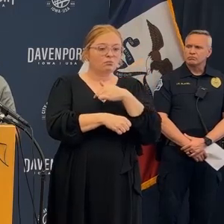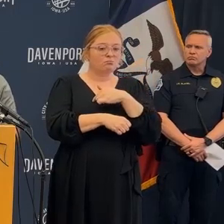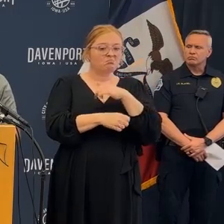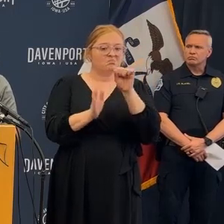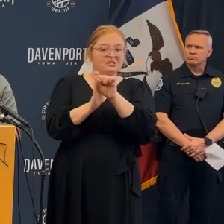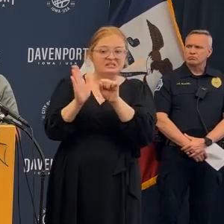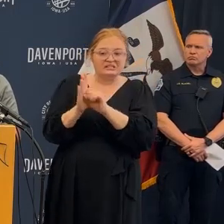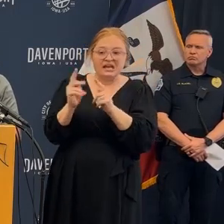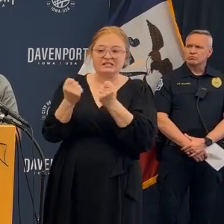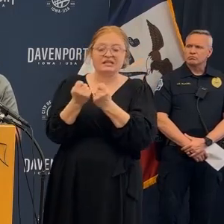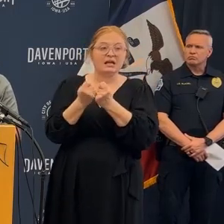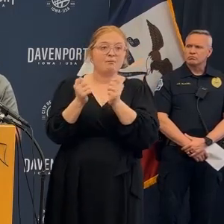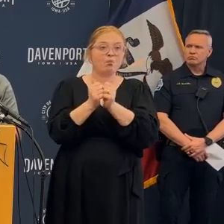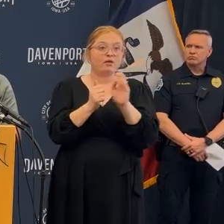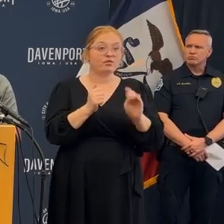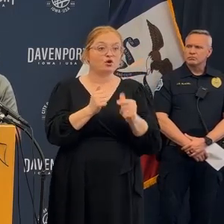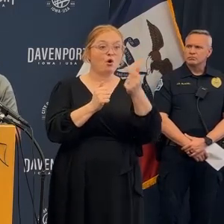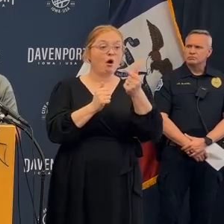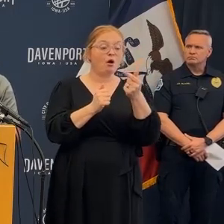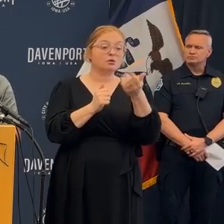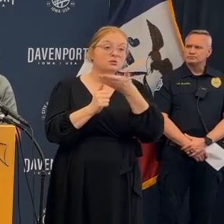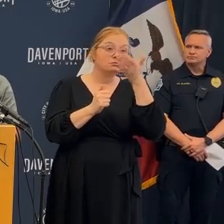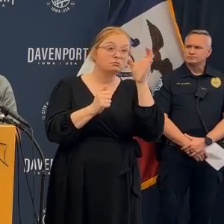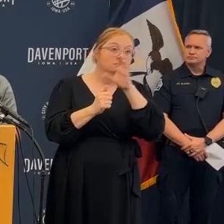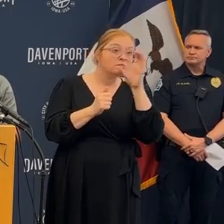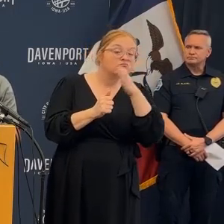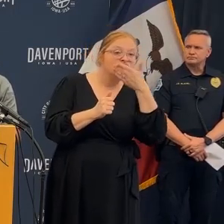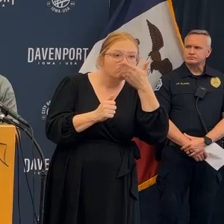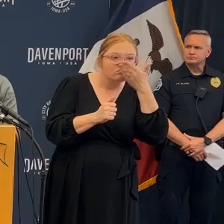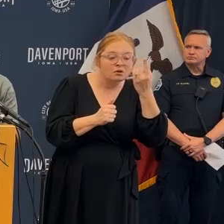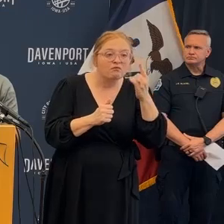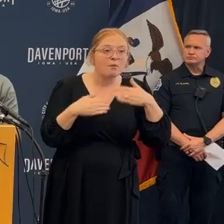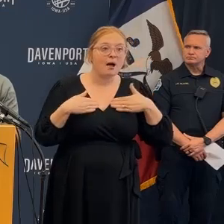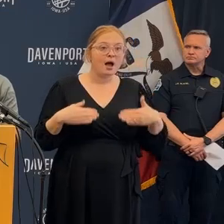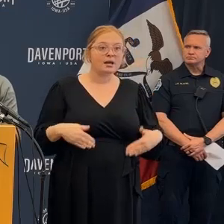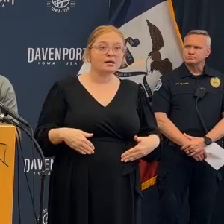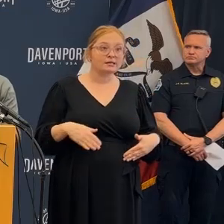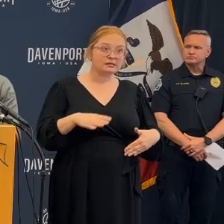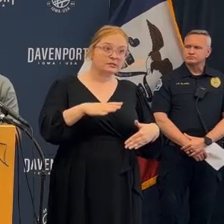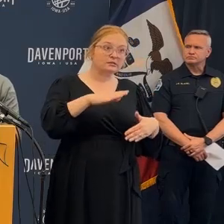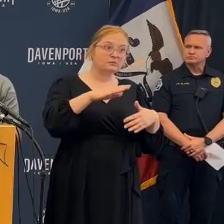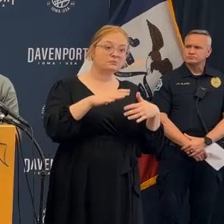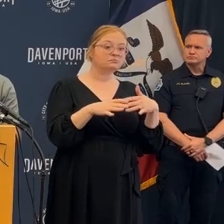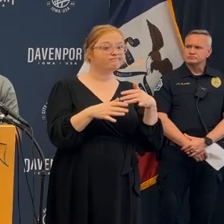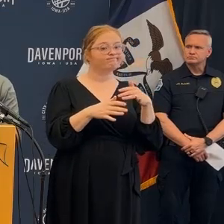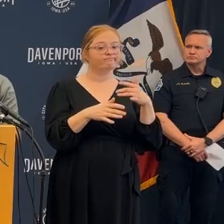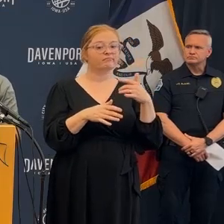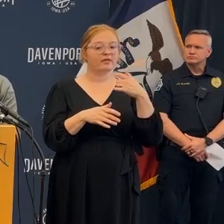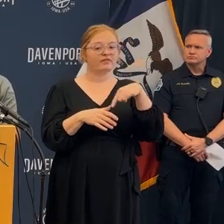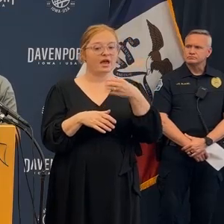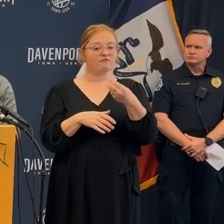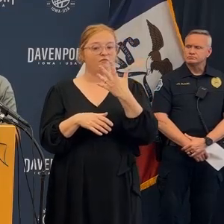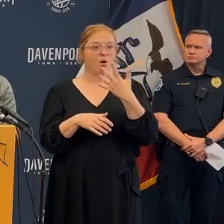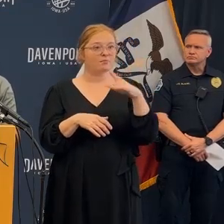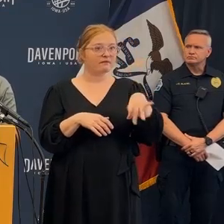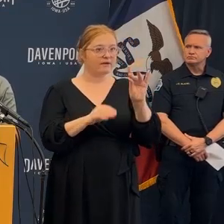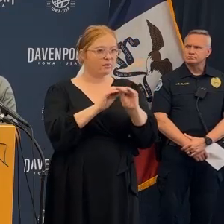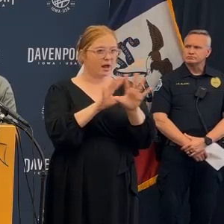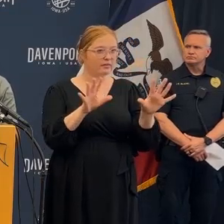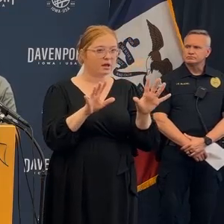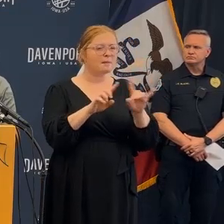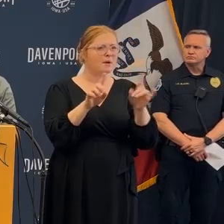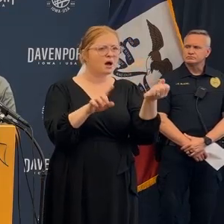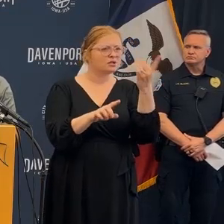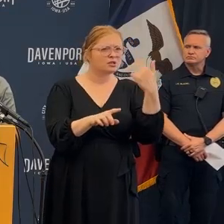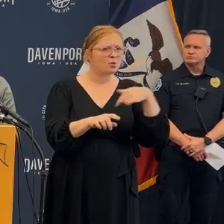again Jim Morris Fire Marshal so when we originally had evaluated the scene we didn't have the indications even from